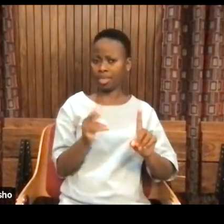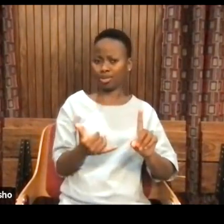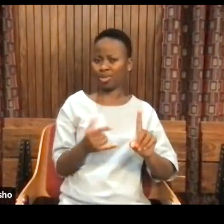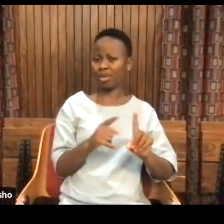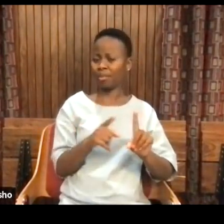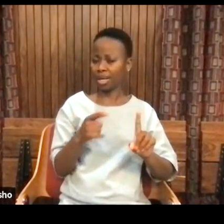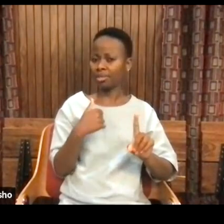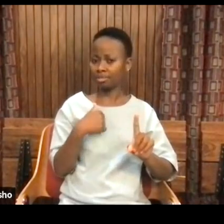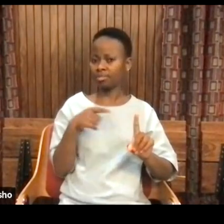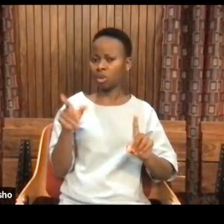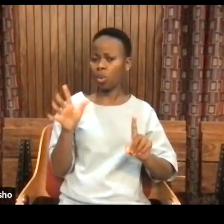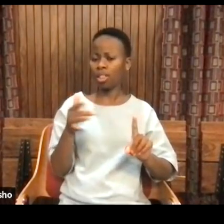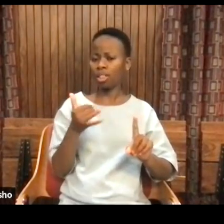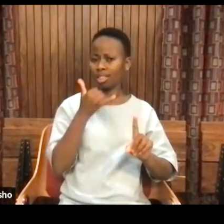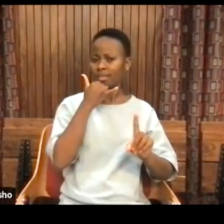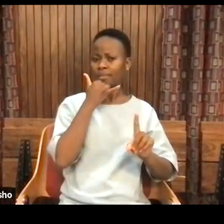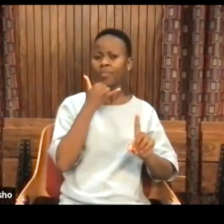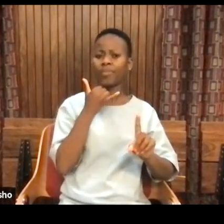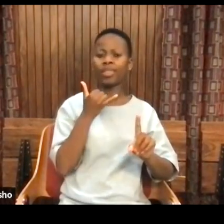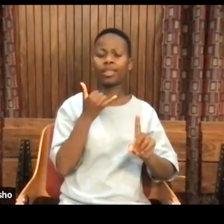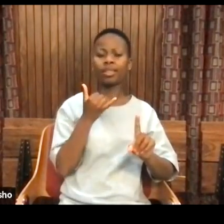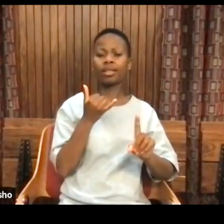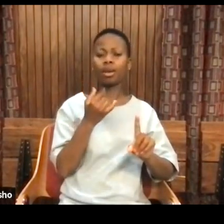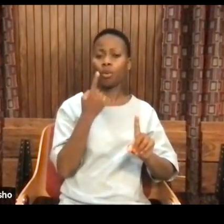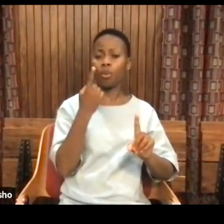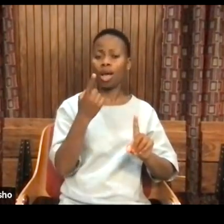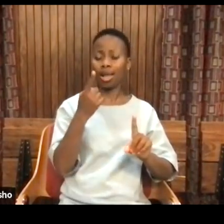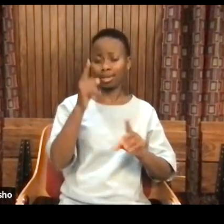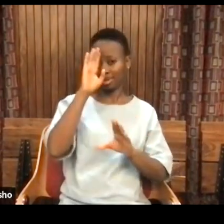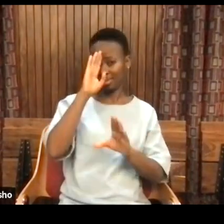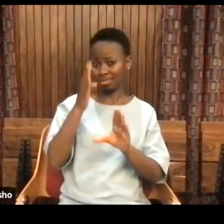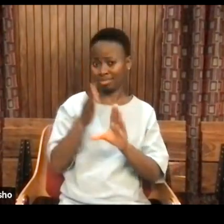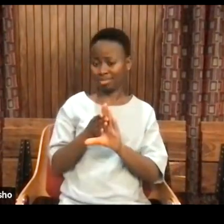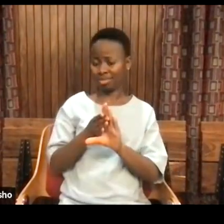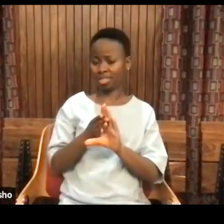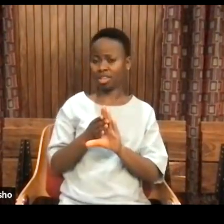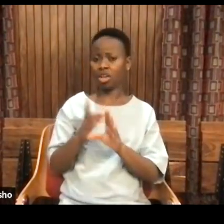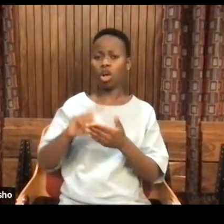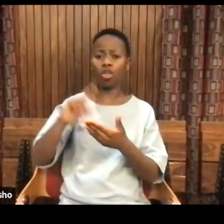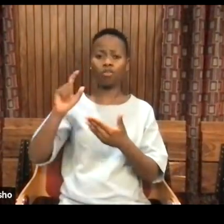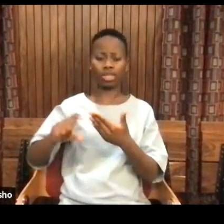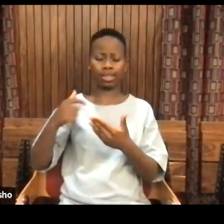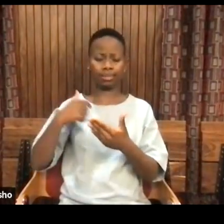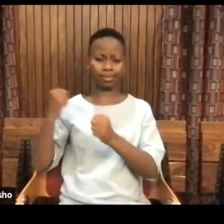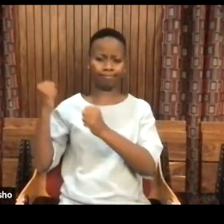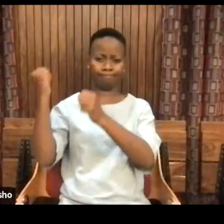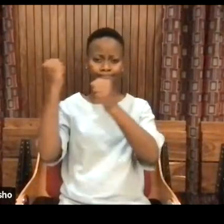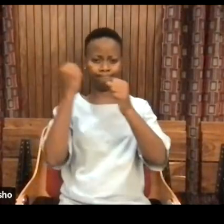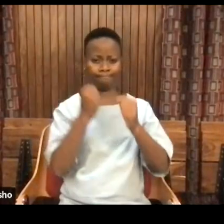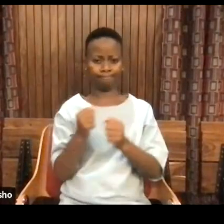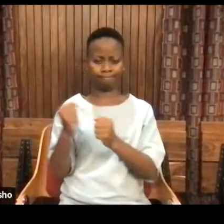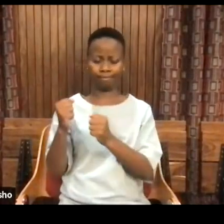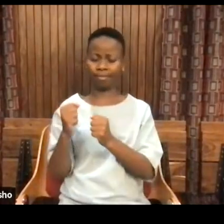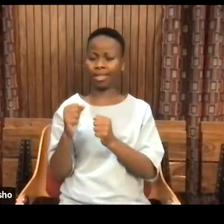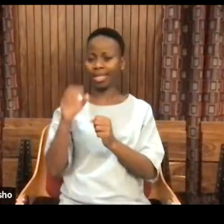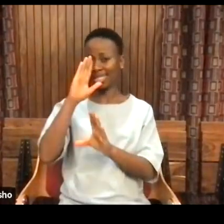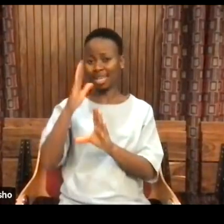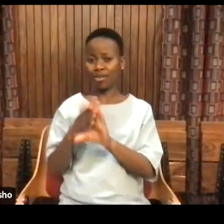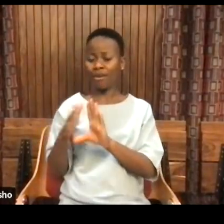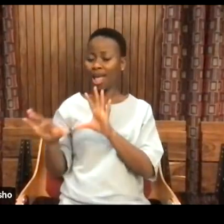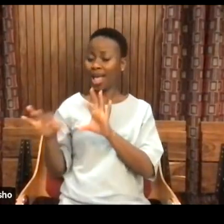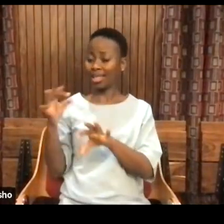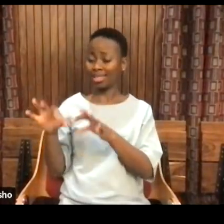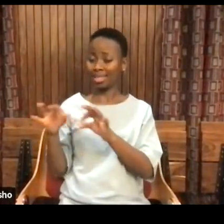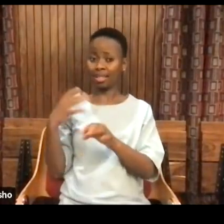But I spoke recently at a psychoanalytical conference. And one of the things whenever I bring up psychoanalytical elements,